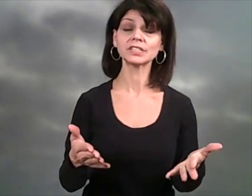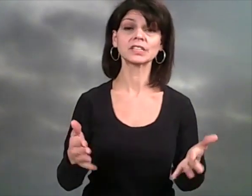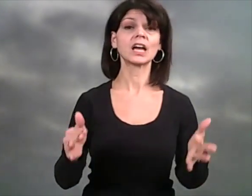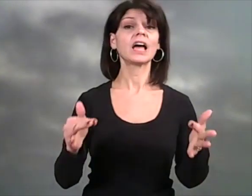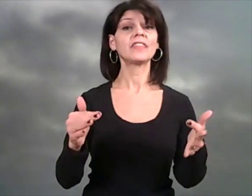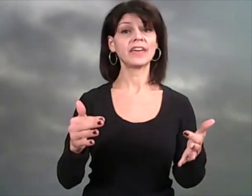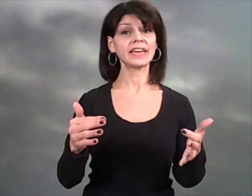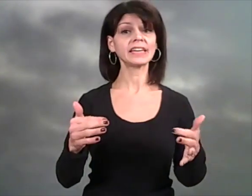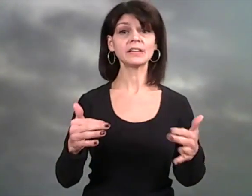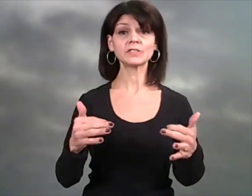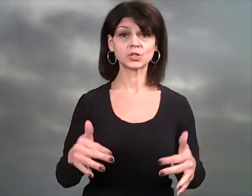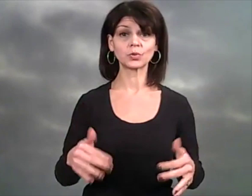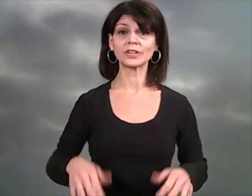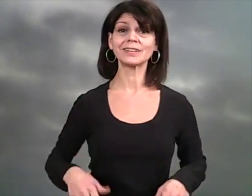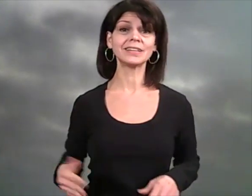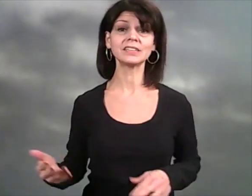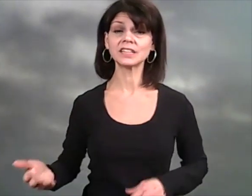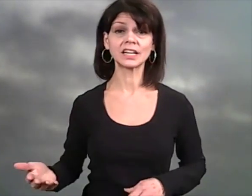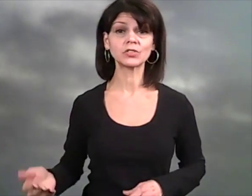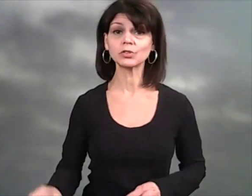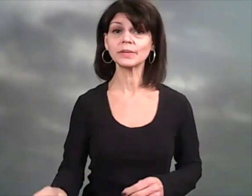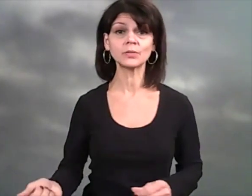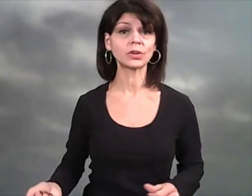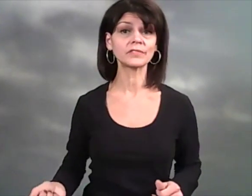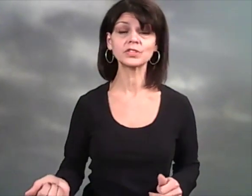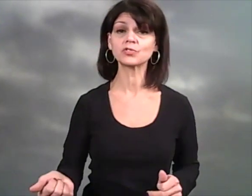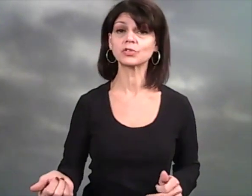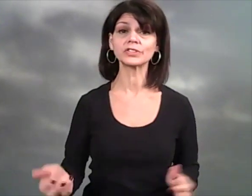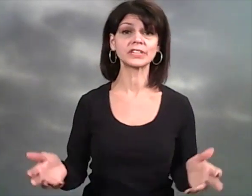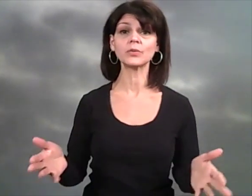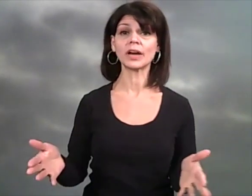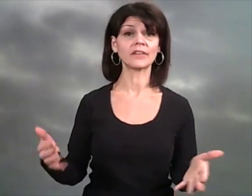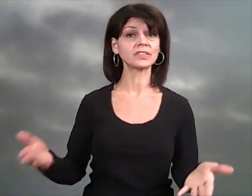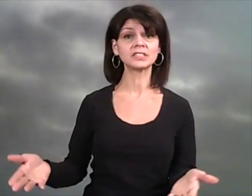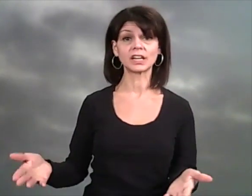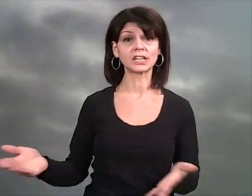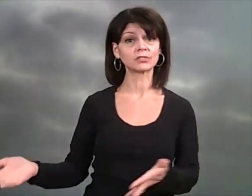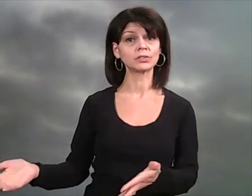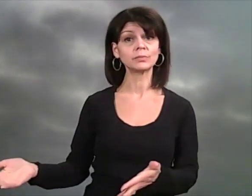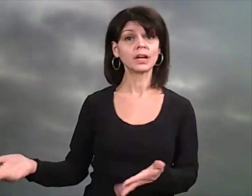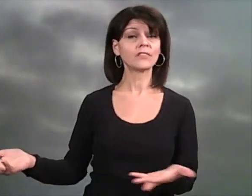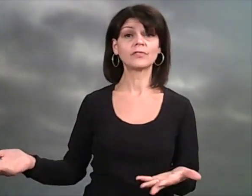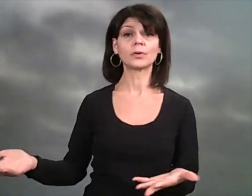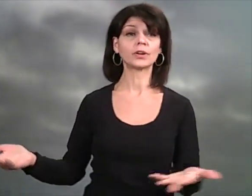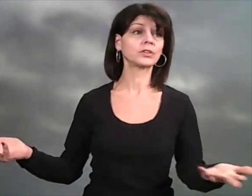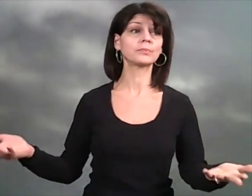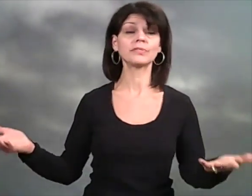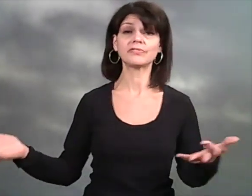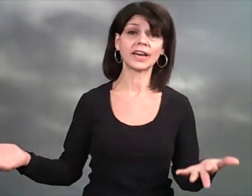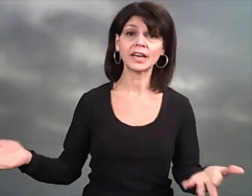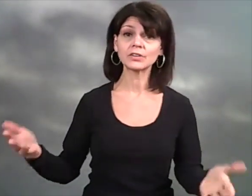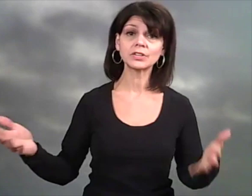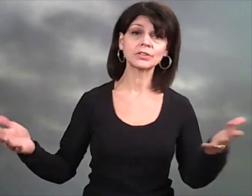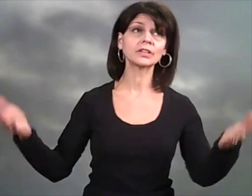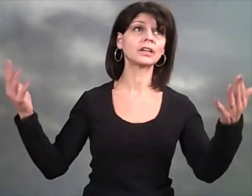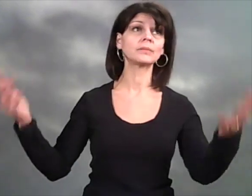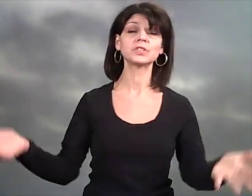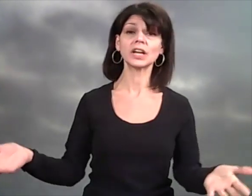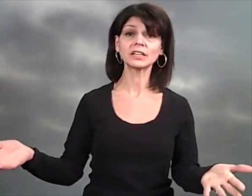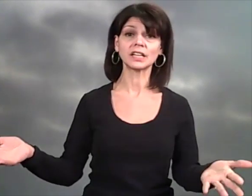Tablecloths, they get stored in the dining room in one of the drawers that you have in the dining room for your buffet or your china